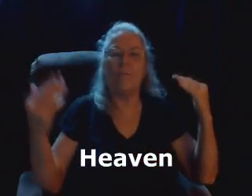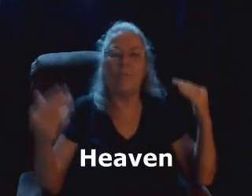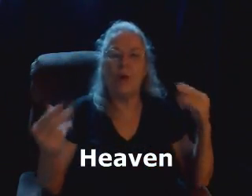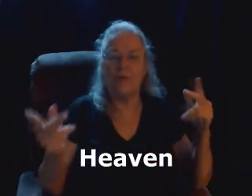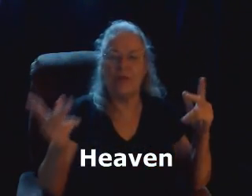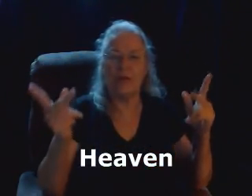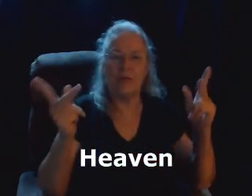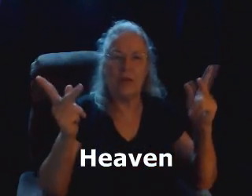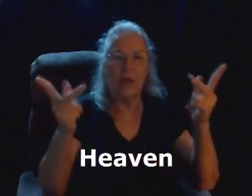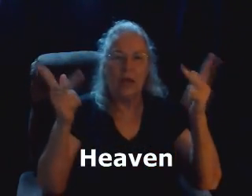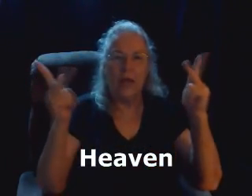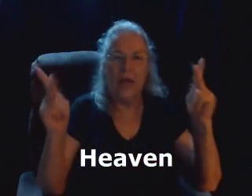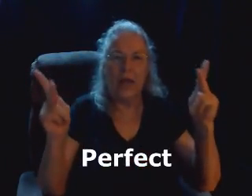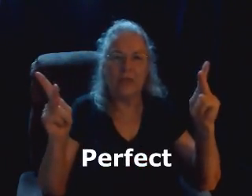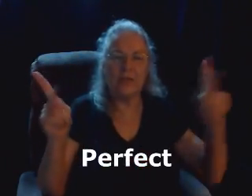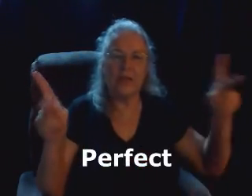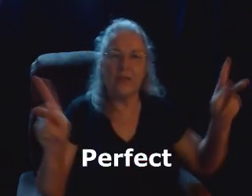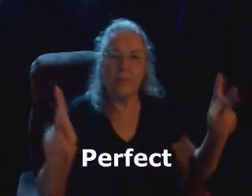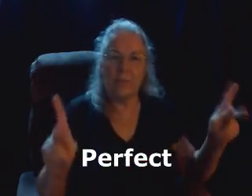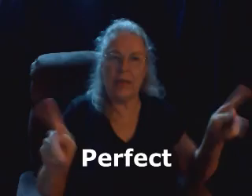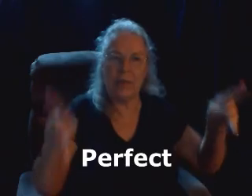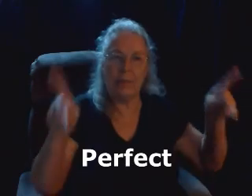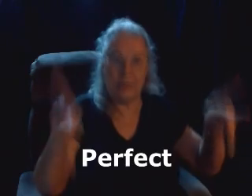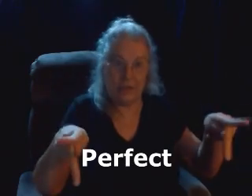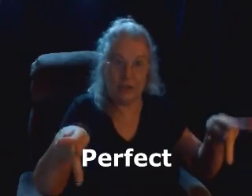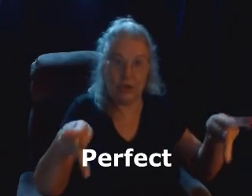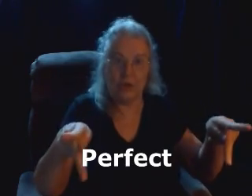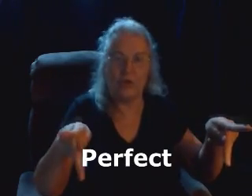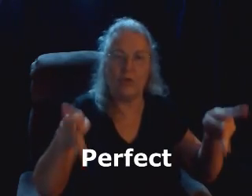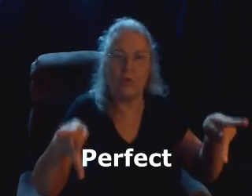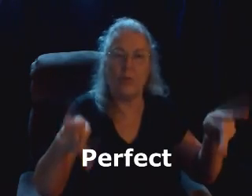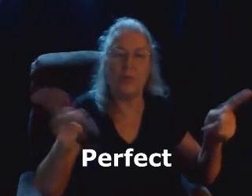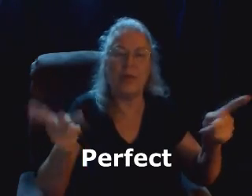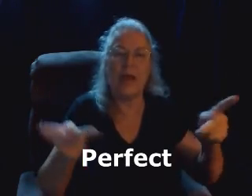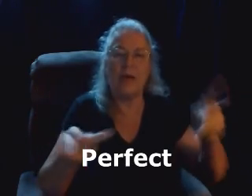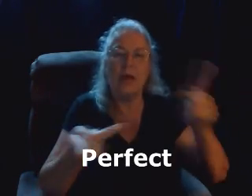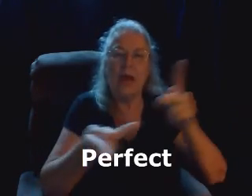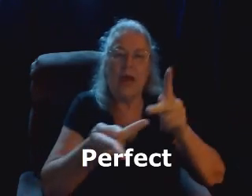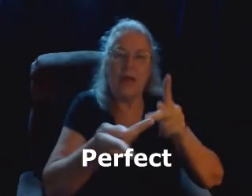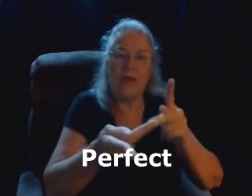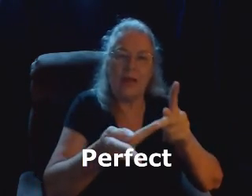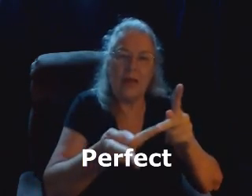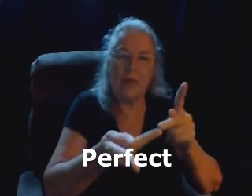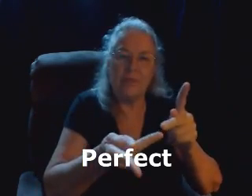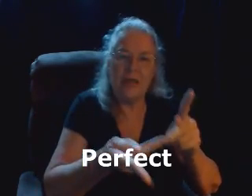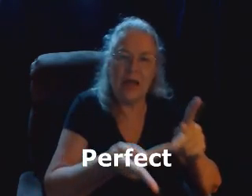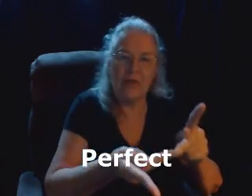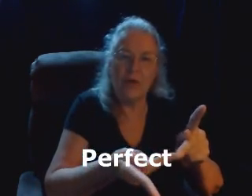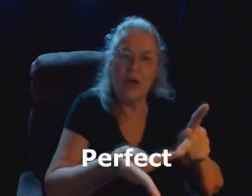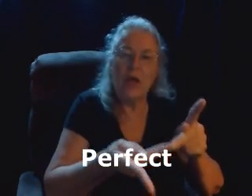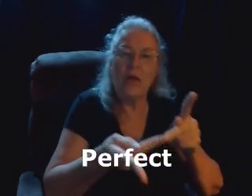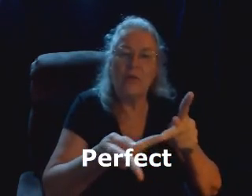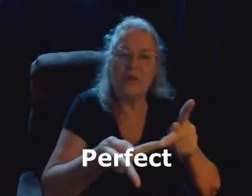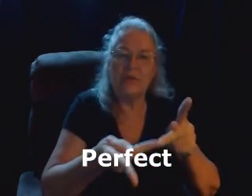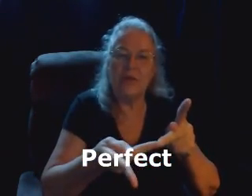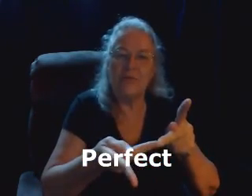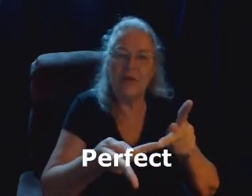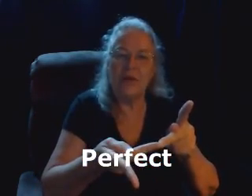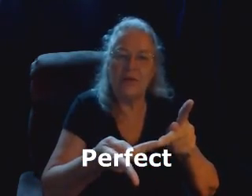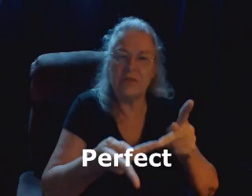Perfect. Hands in the P position and you know it would be down and they come together the center finger to